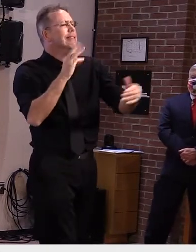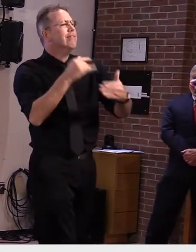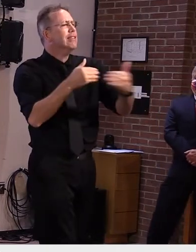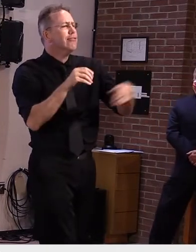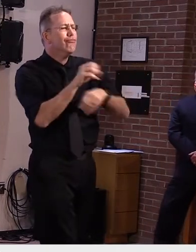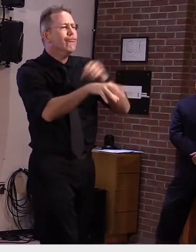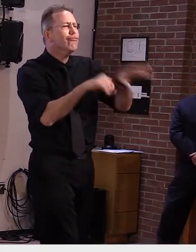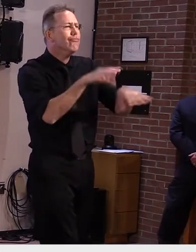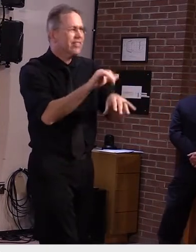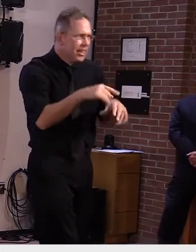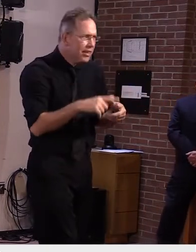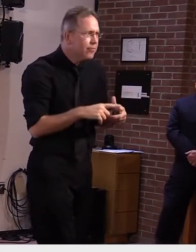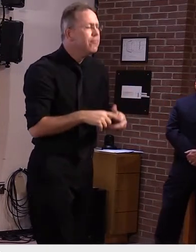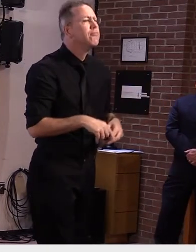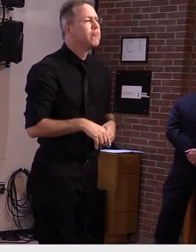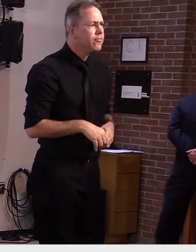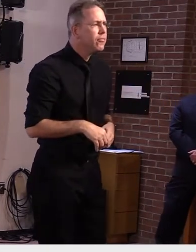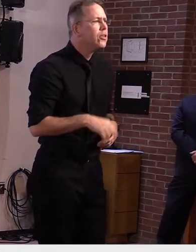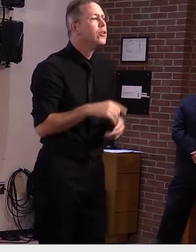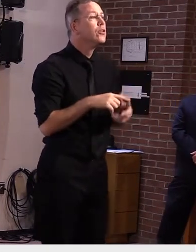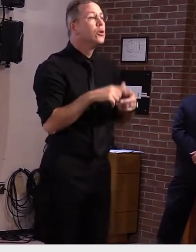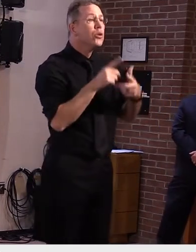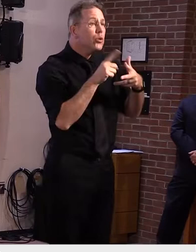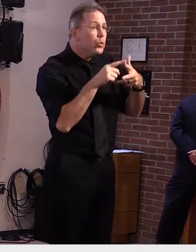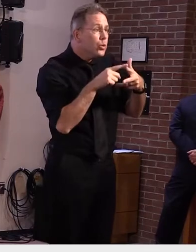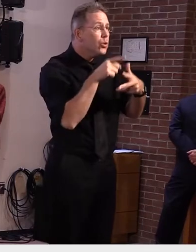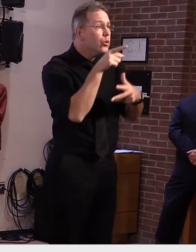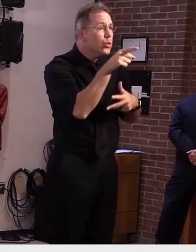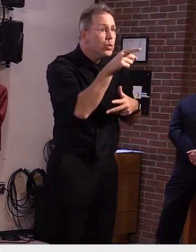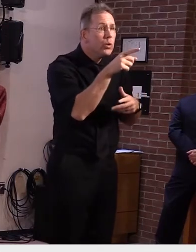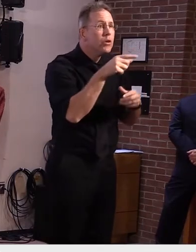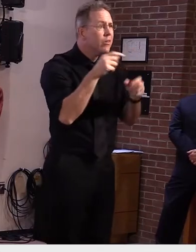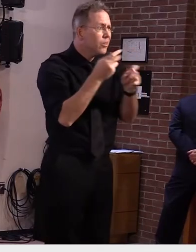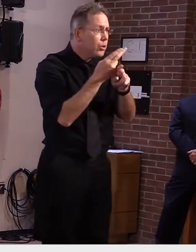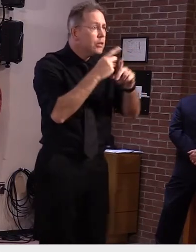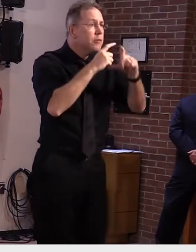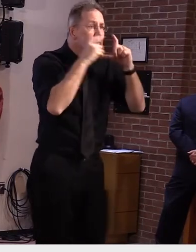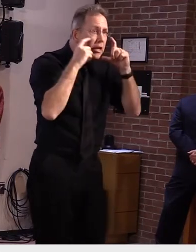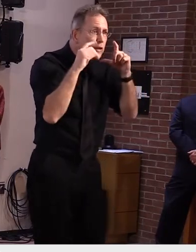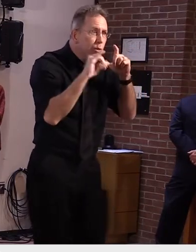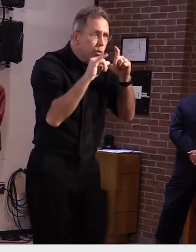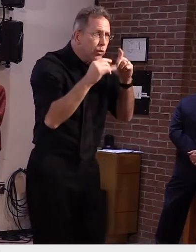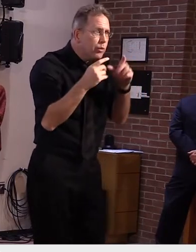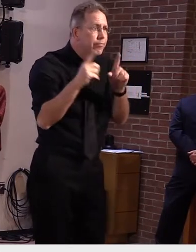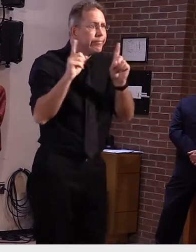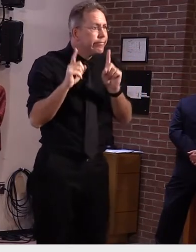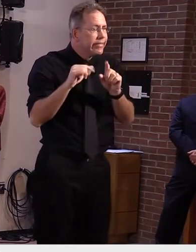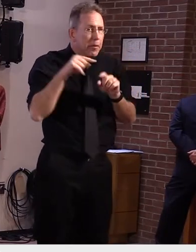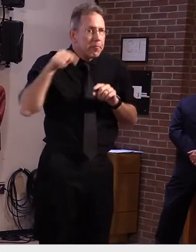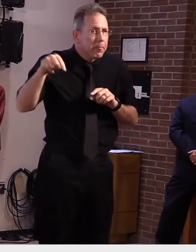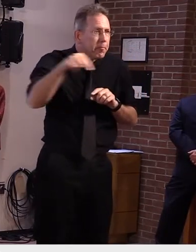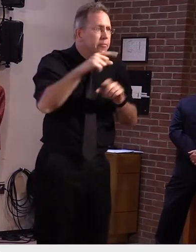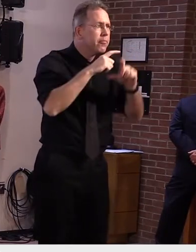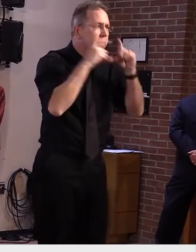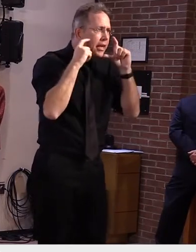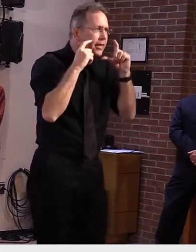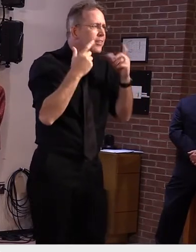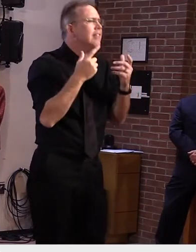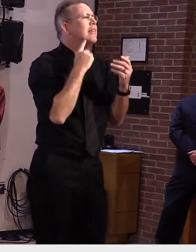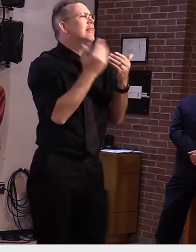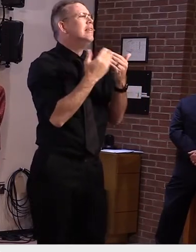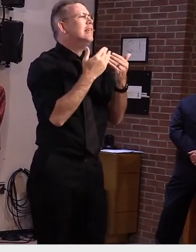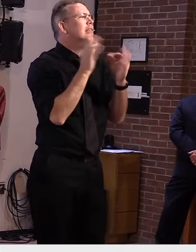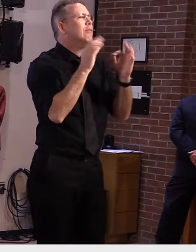We're all used to getting to wearing them by now, and it's a great time over Halloween to incorporate them into our costumes.